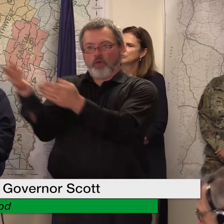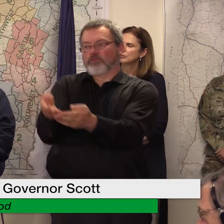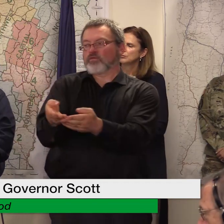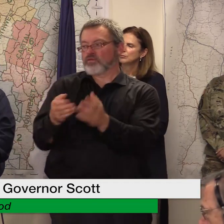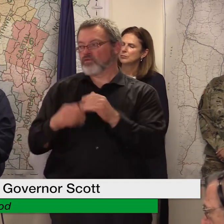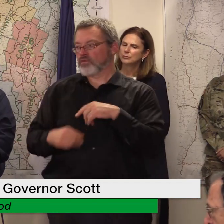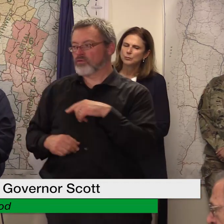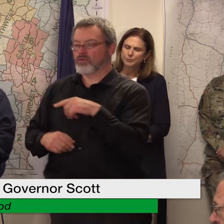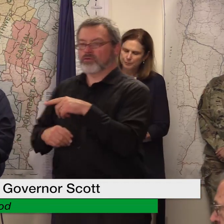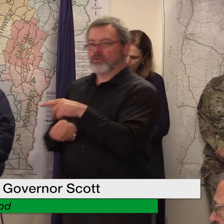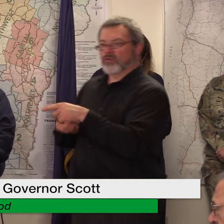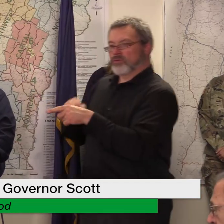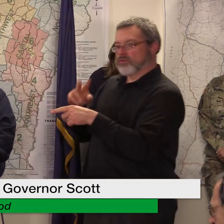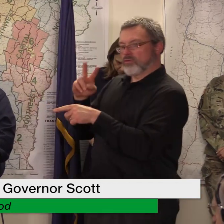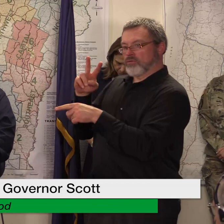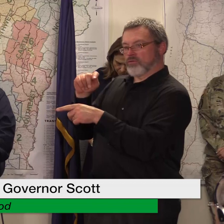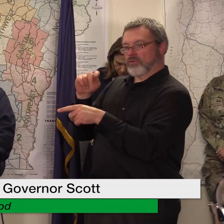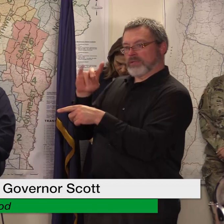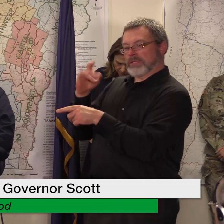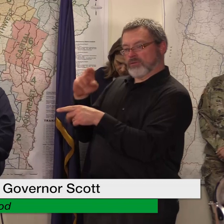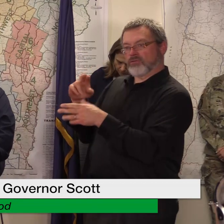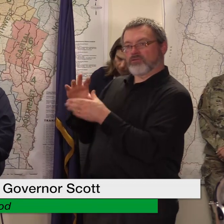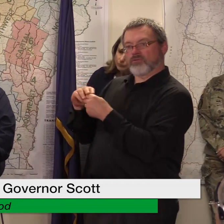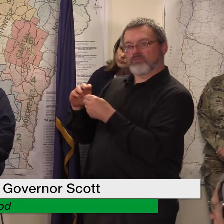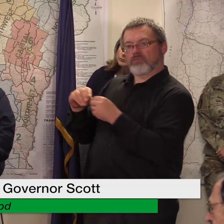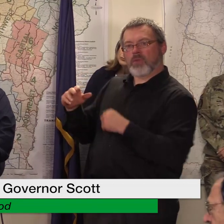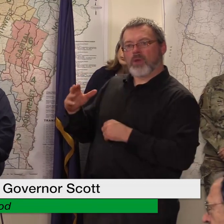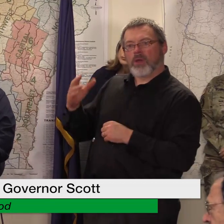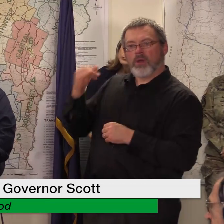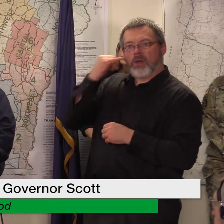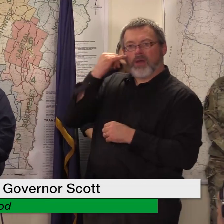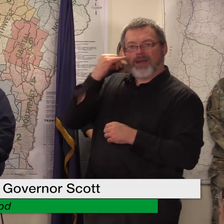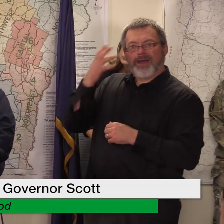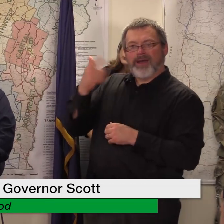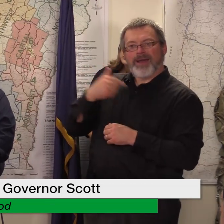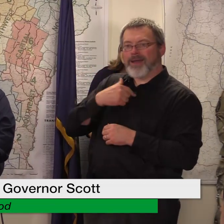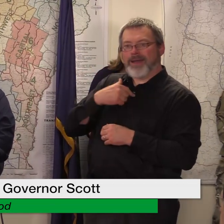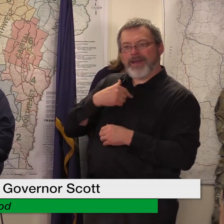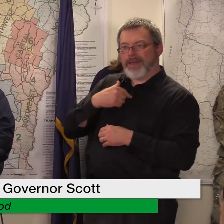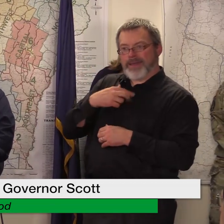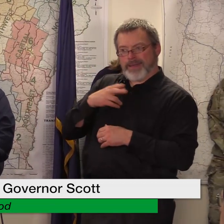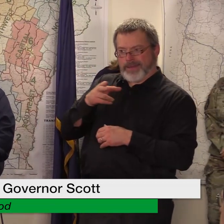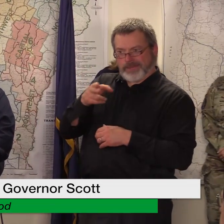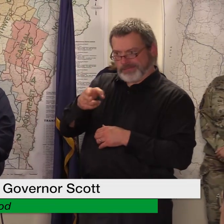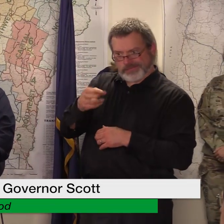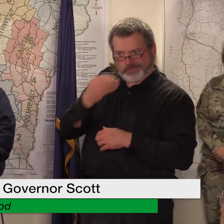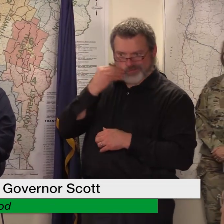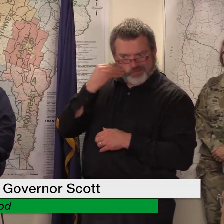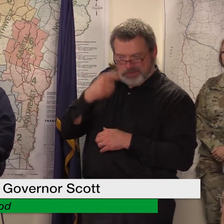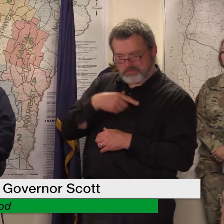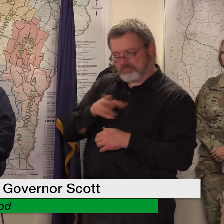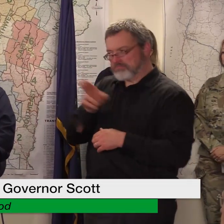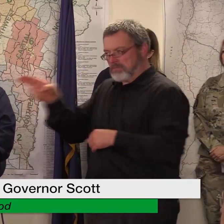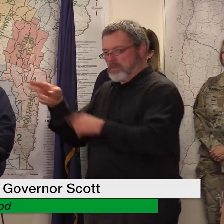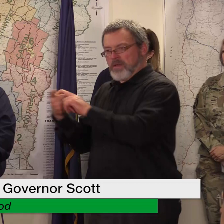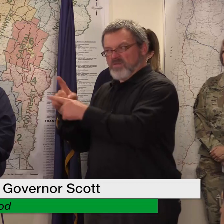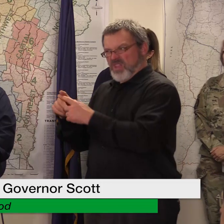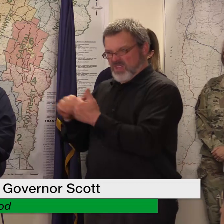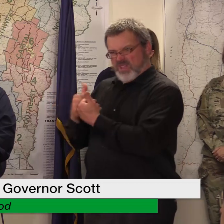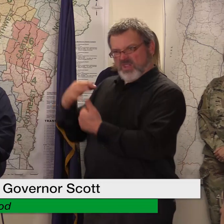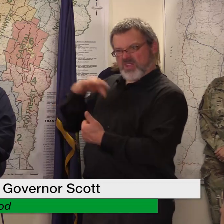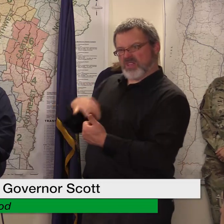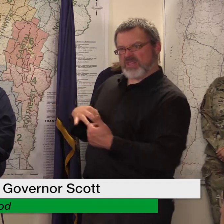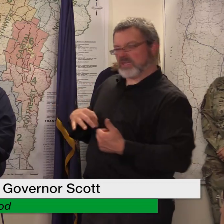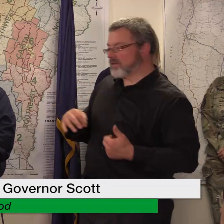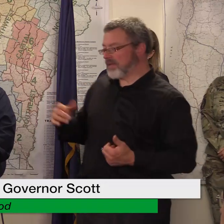and then how about people like staying with friends and family i imagine that's really hard to track it's very hard to track and we just that's